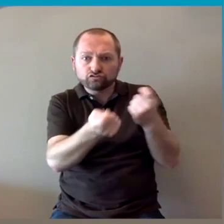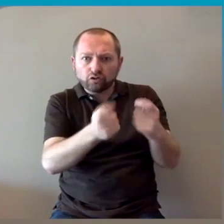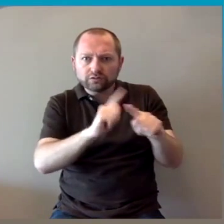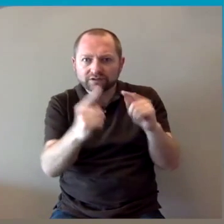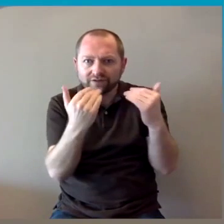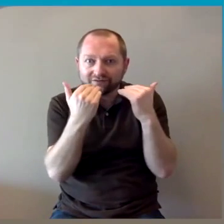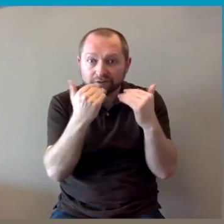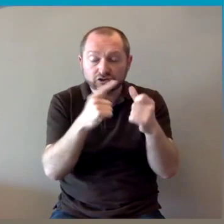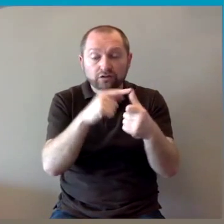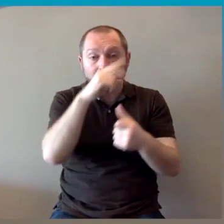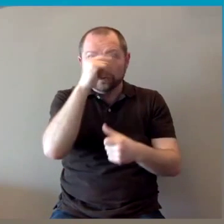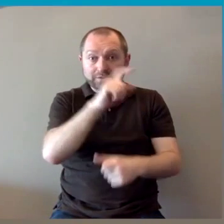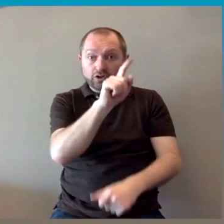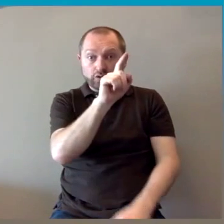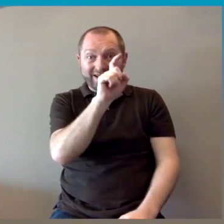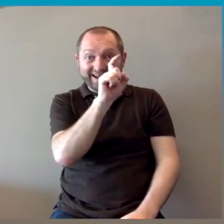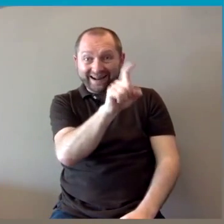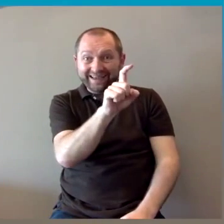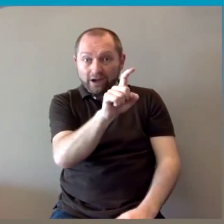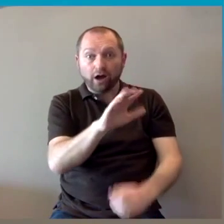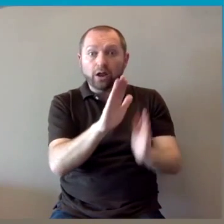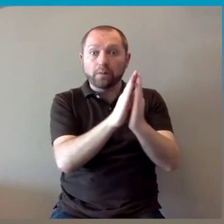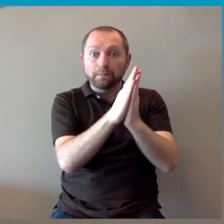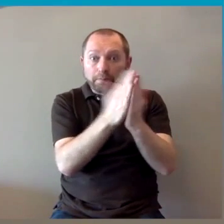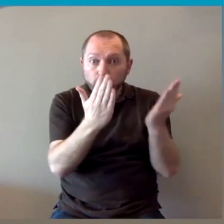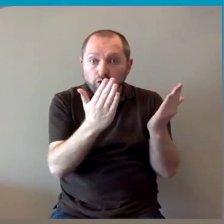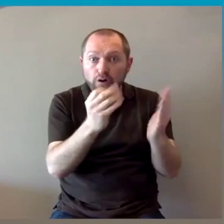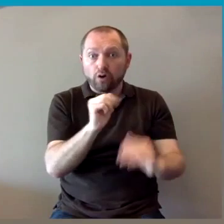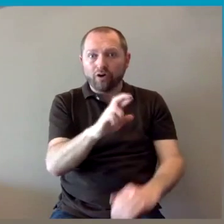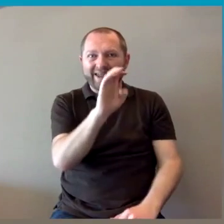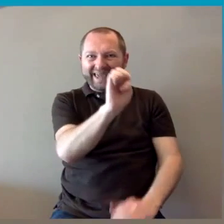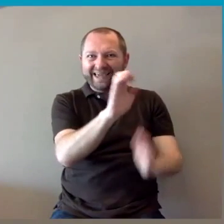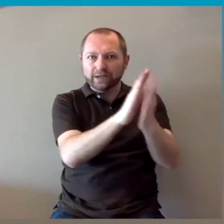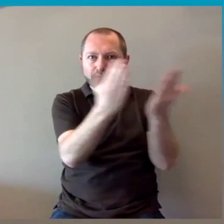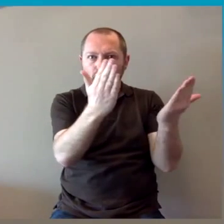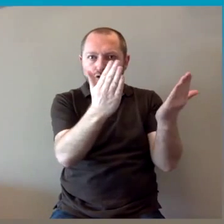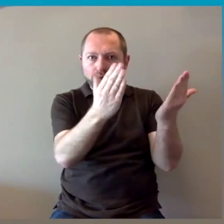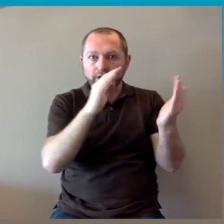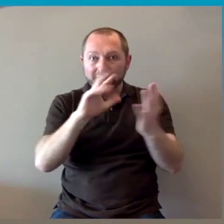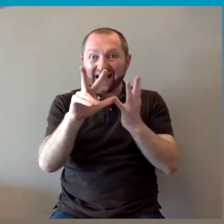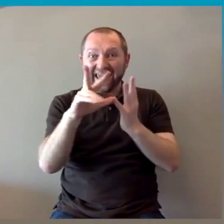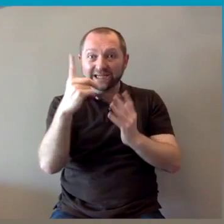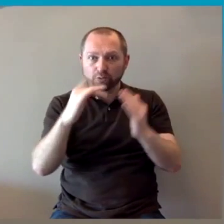book or ebook under content type the list is shortened to just 13 items.